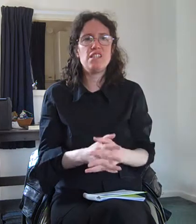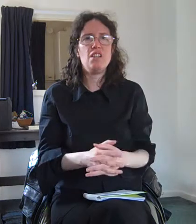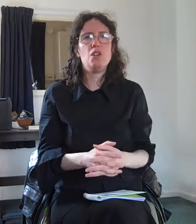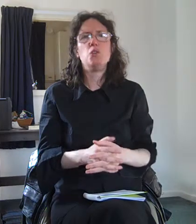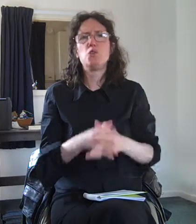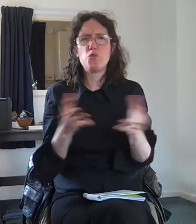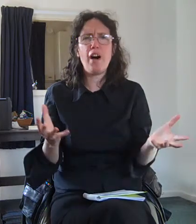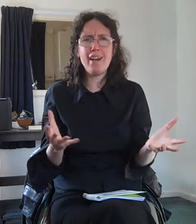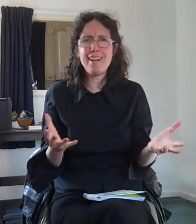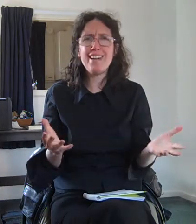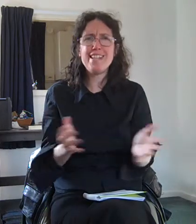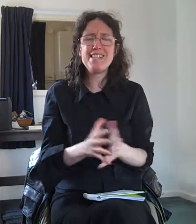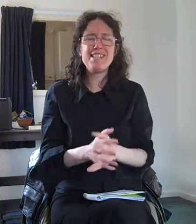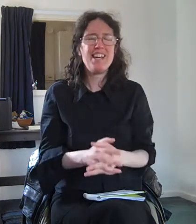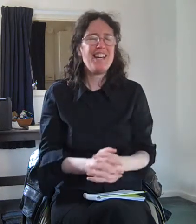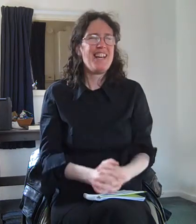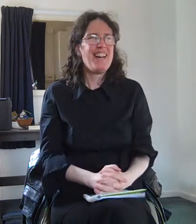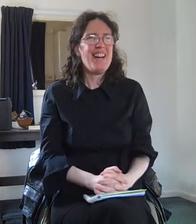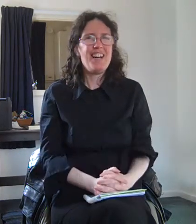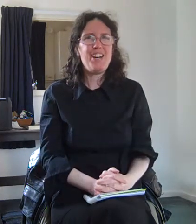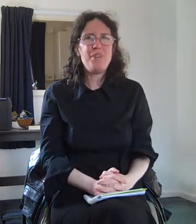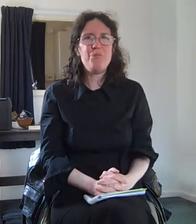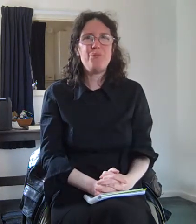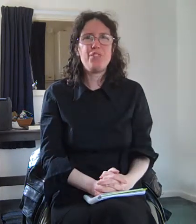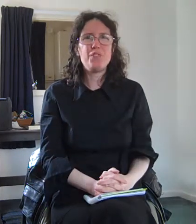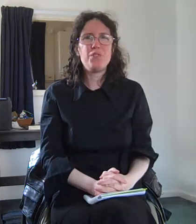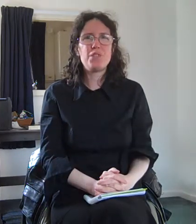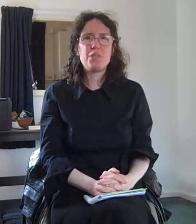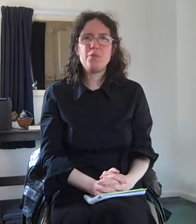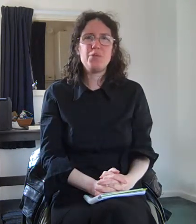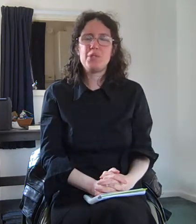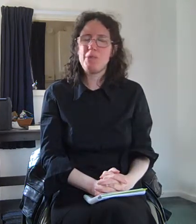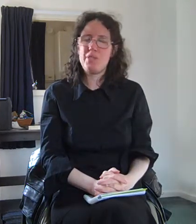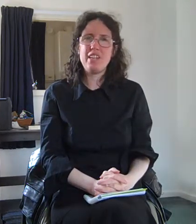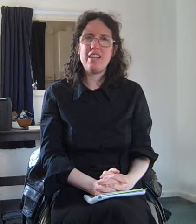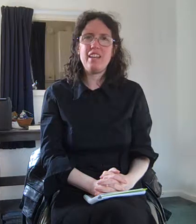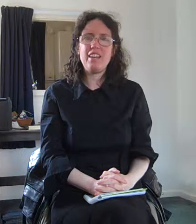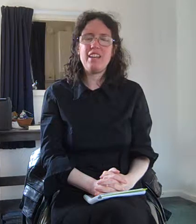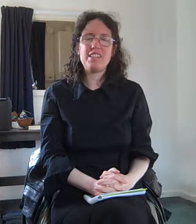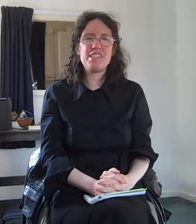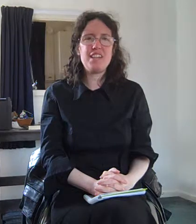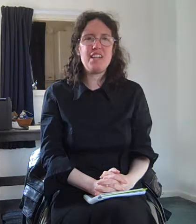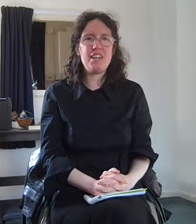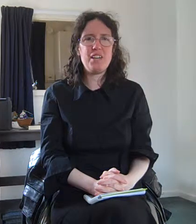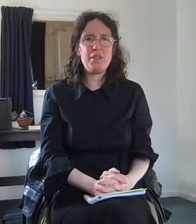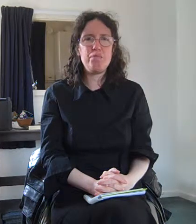or dry eyes um or so or something like that um